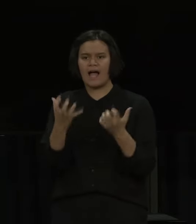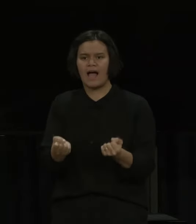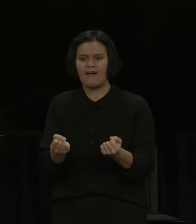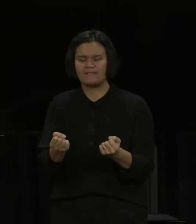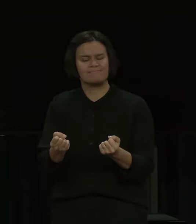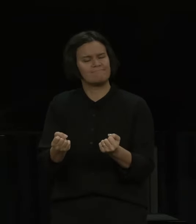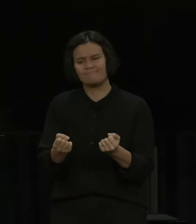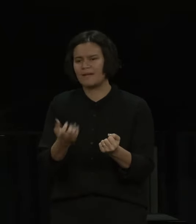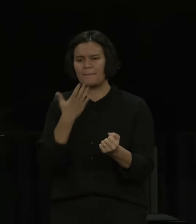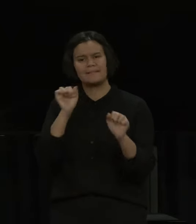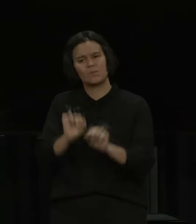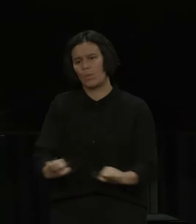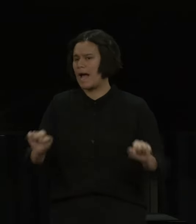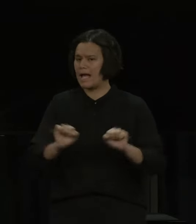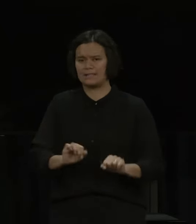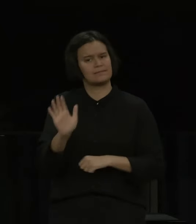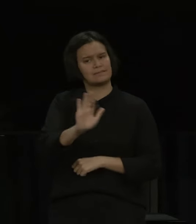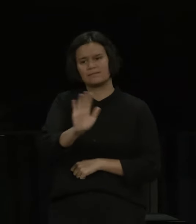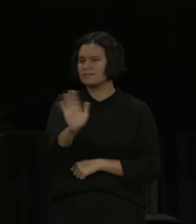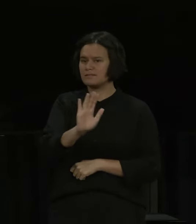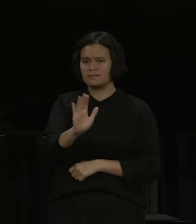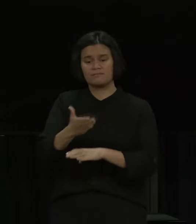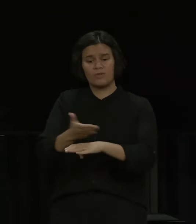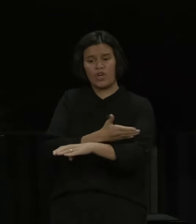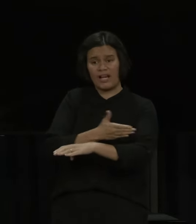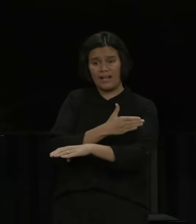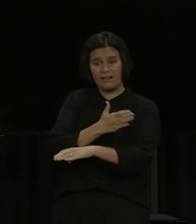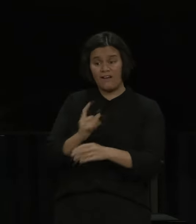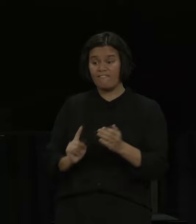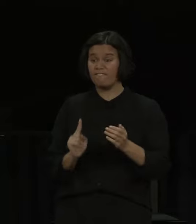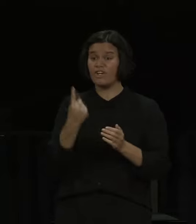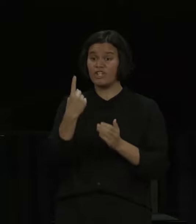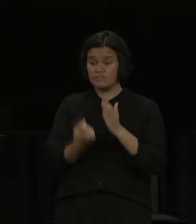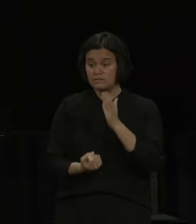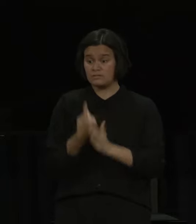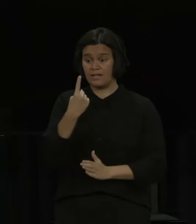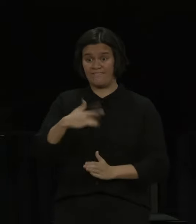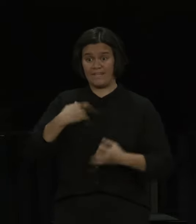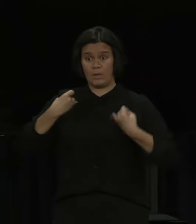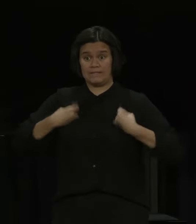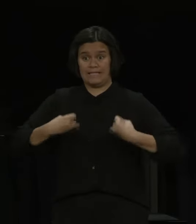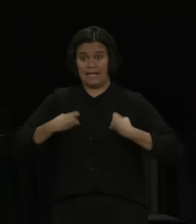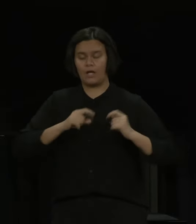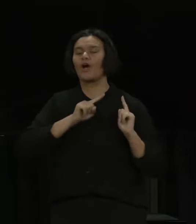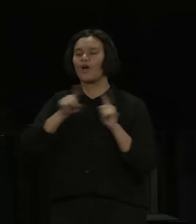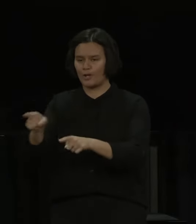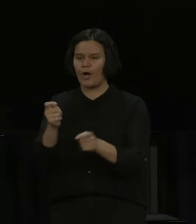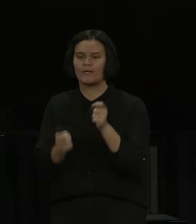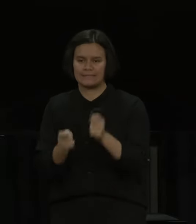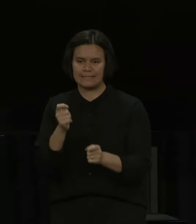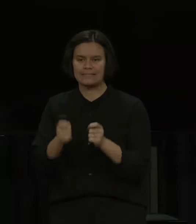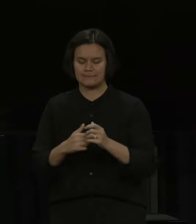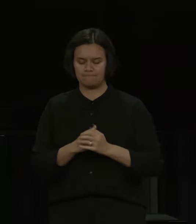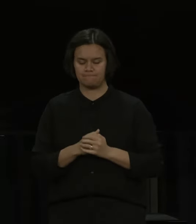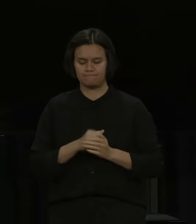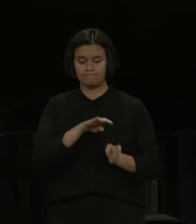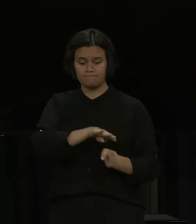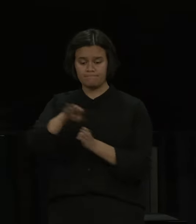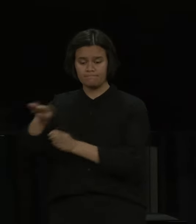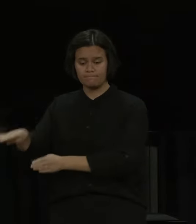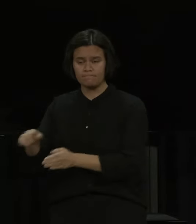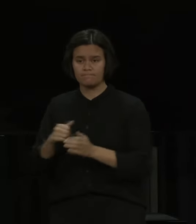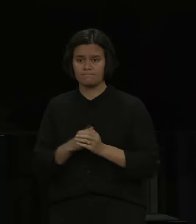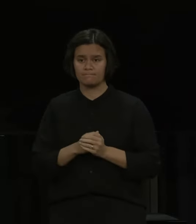Just in terms of scanning and use of the NZ COVID tracer app, this is going to continue to be very important as we go into the new traffic light